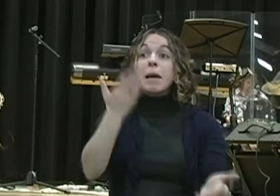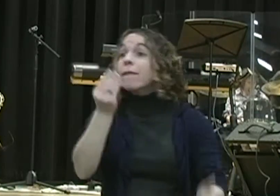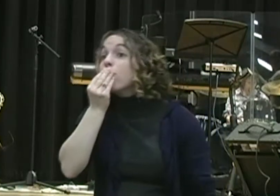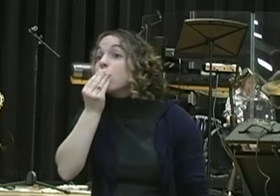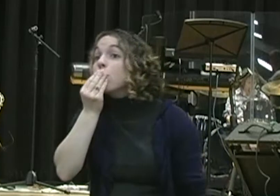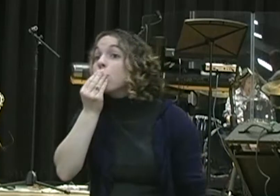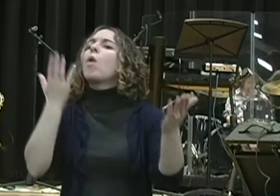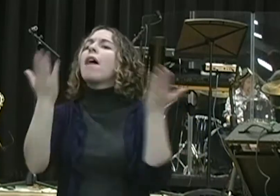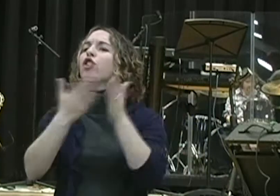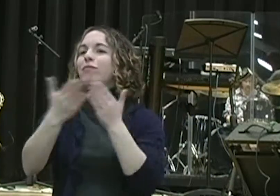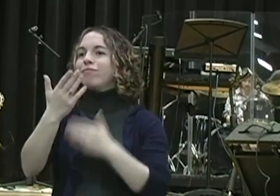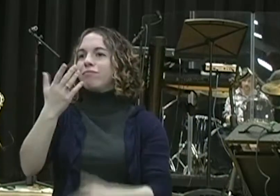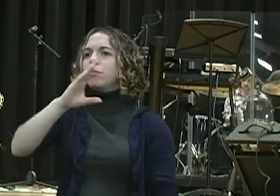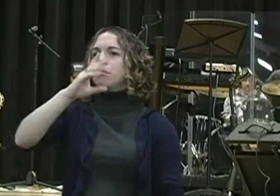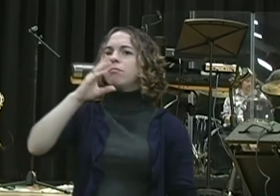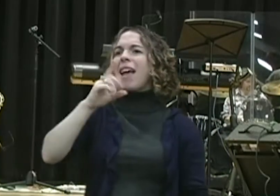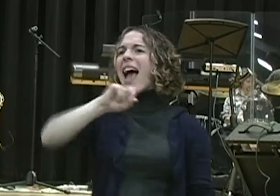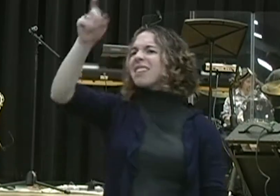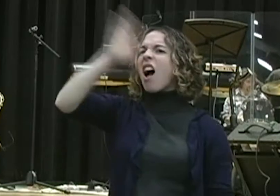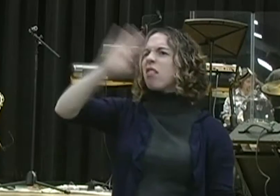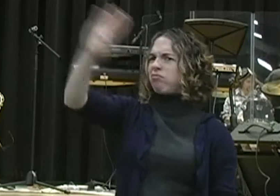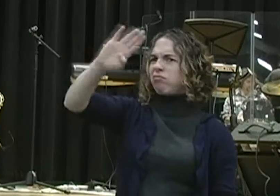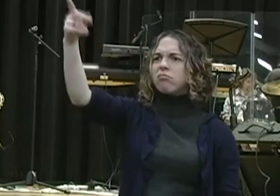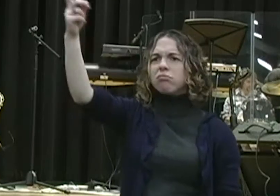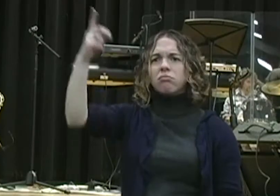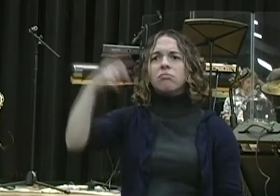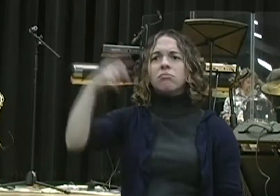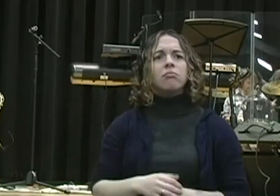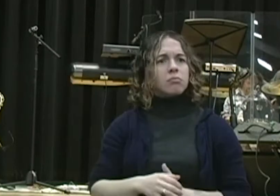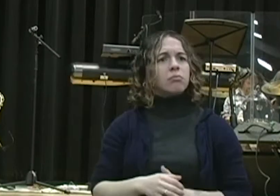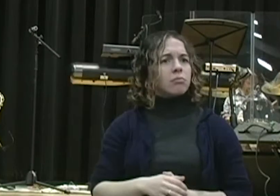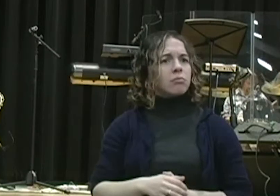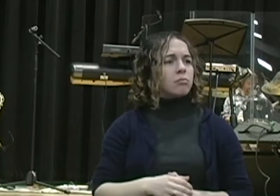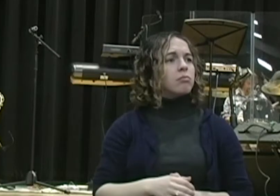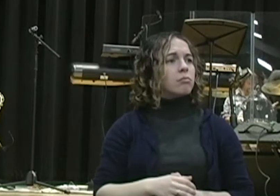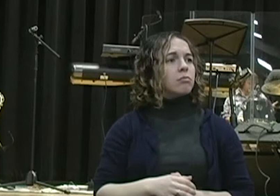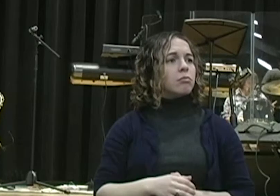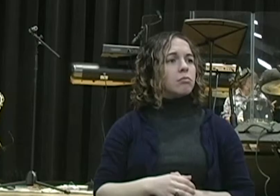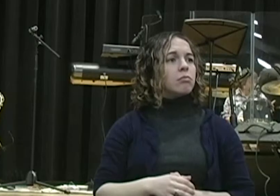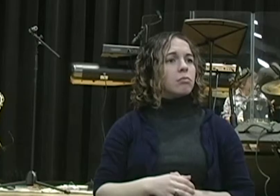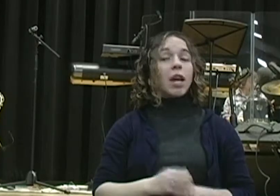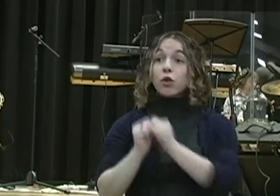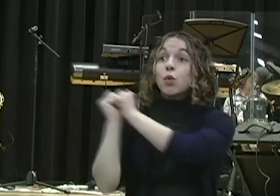But I'm asking you to join me. And together we will see the kingdom of God. Together we'll see His blessing.